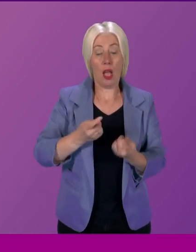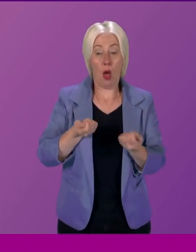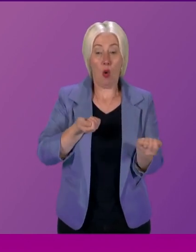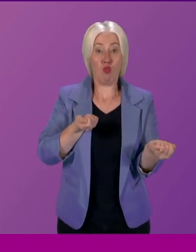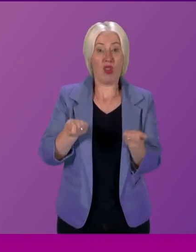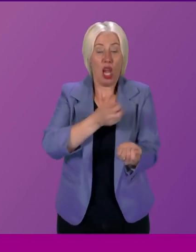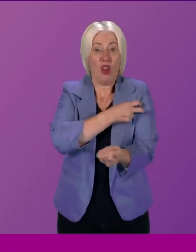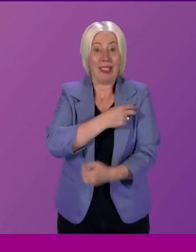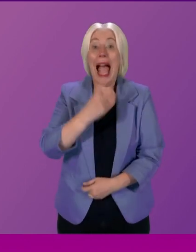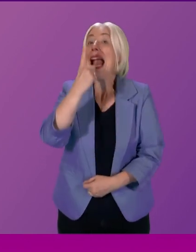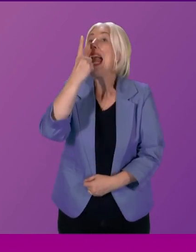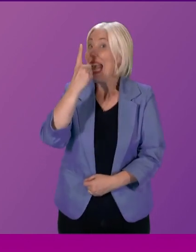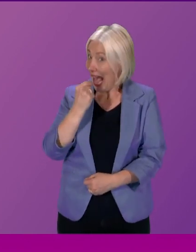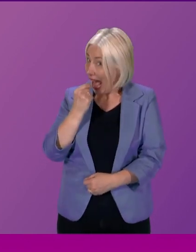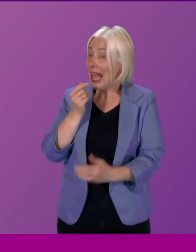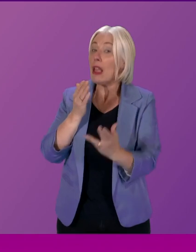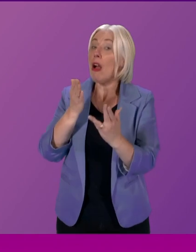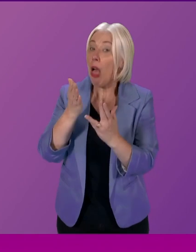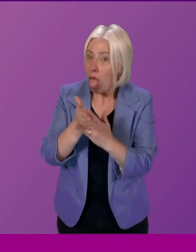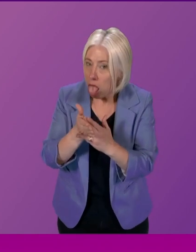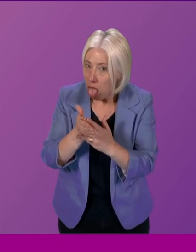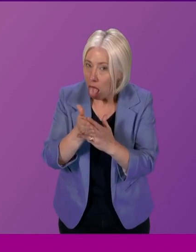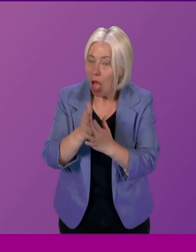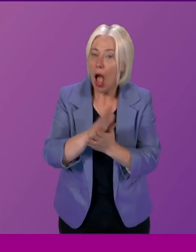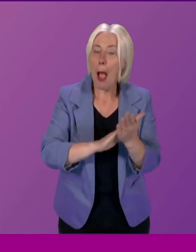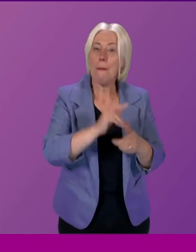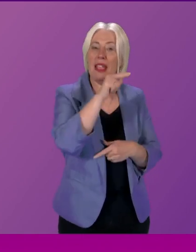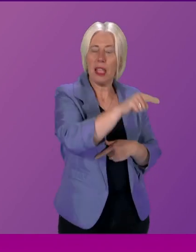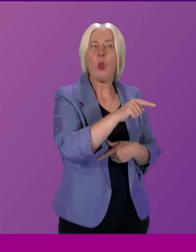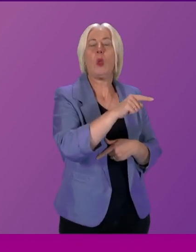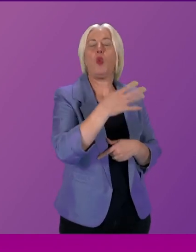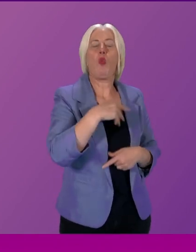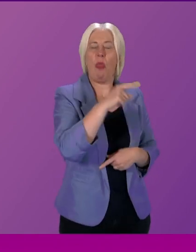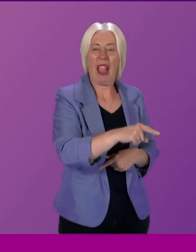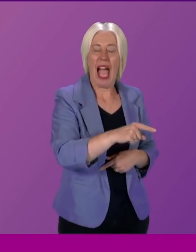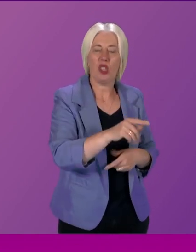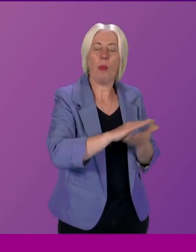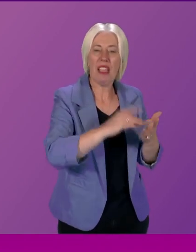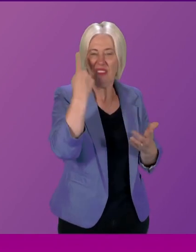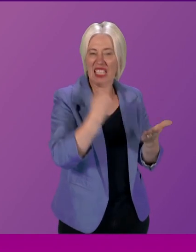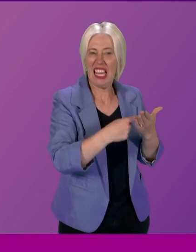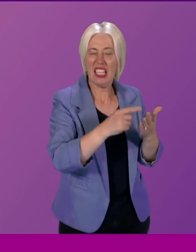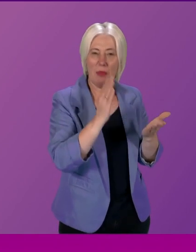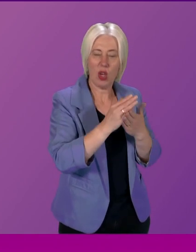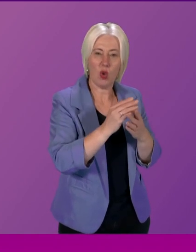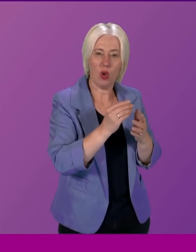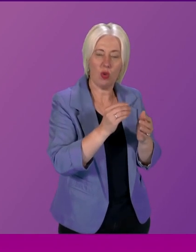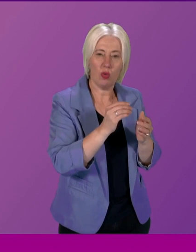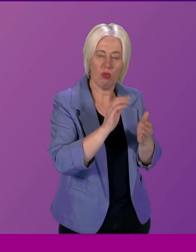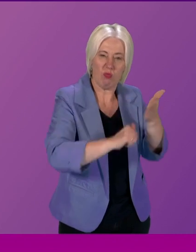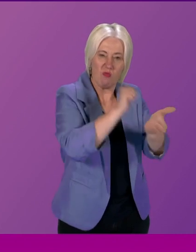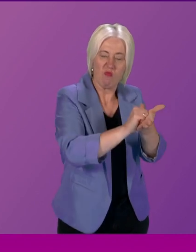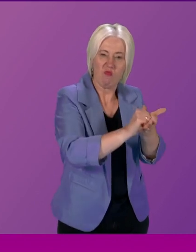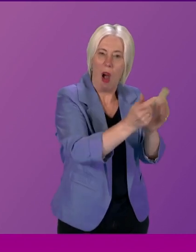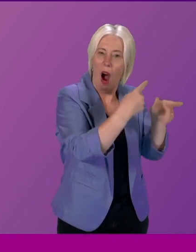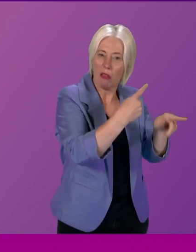could intervene has led there to sharper and more focused answers from ministers. Maurice Goulton. I thank